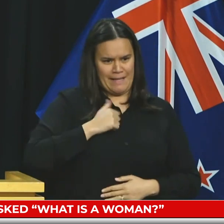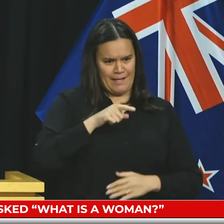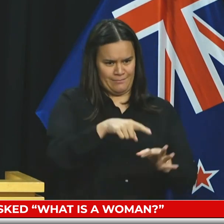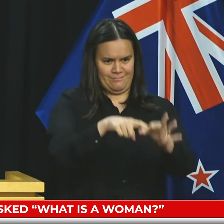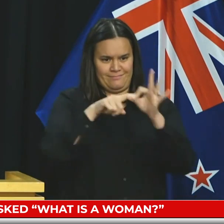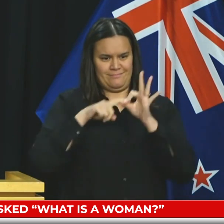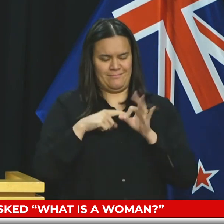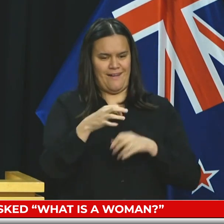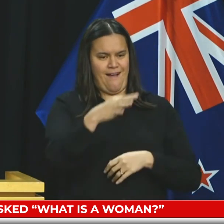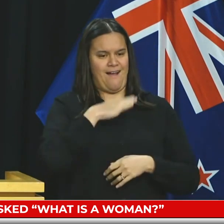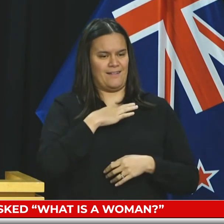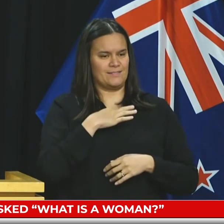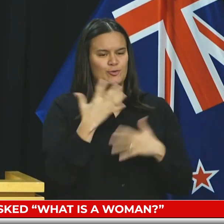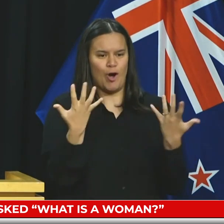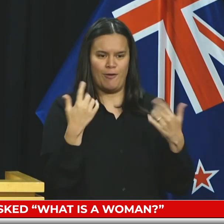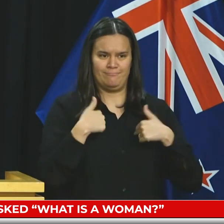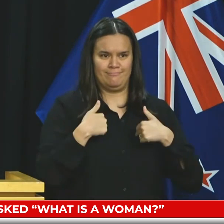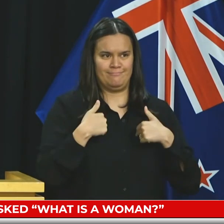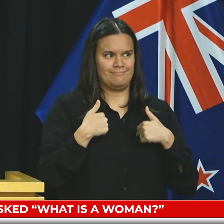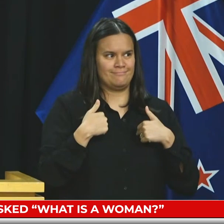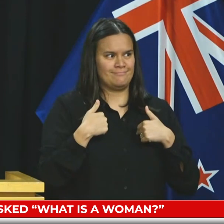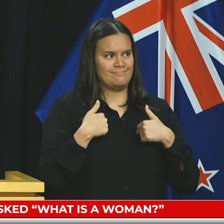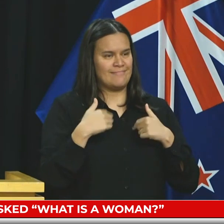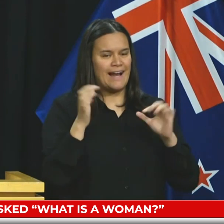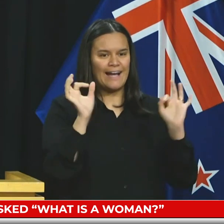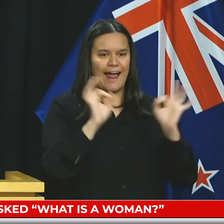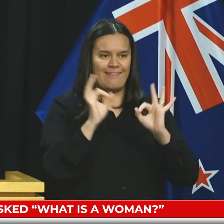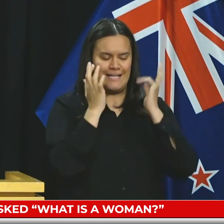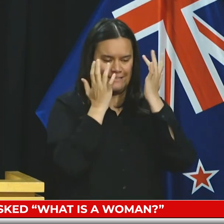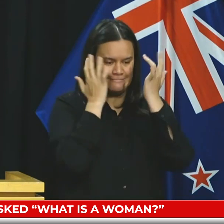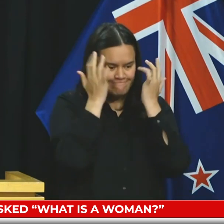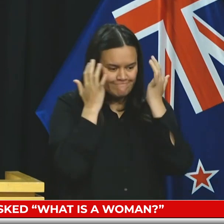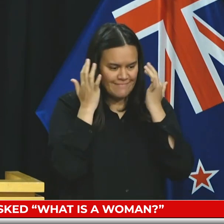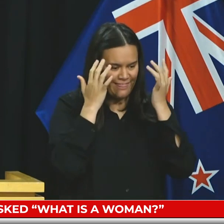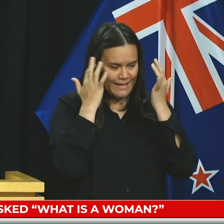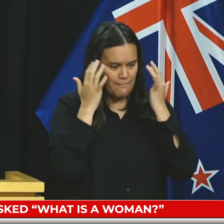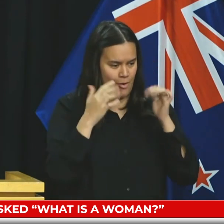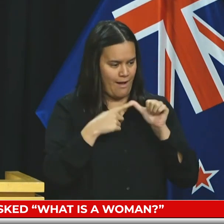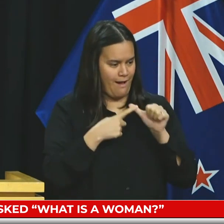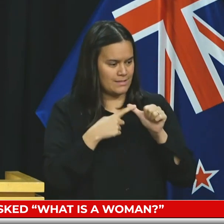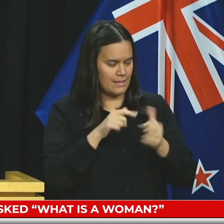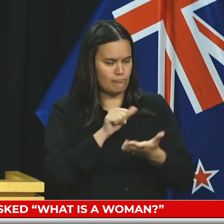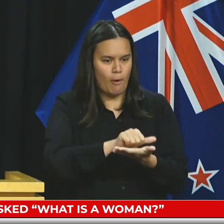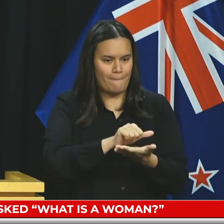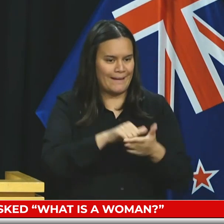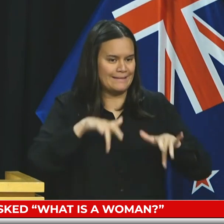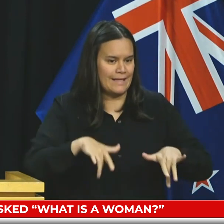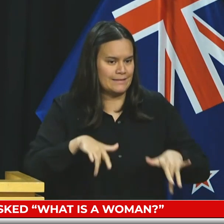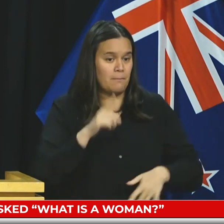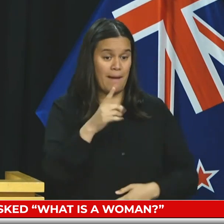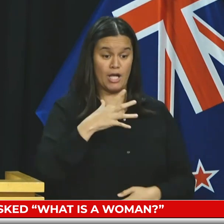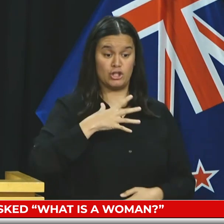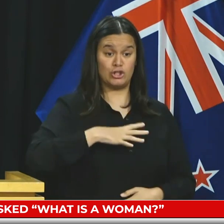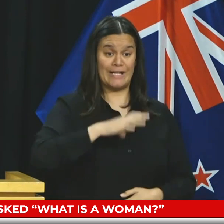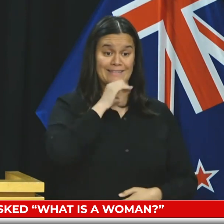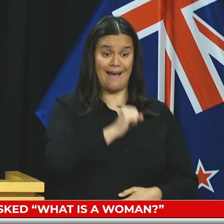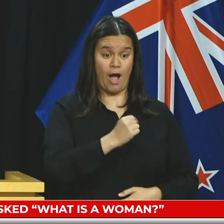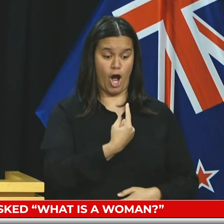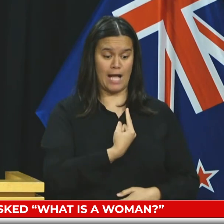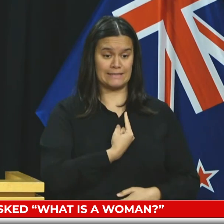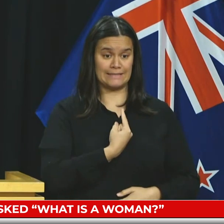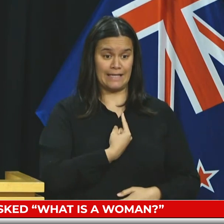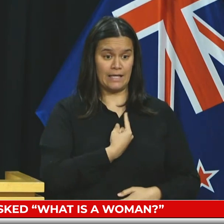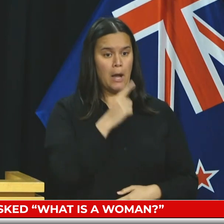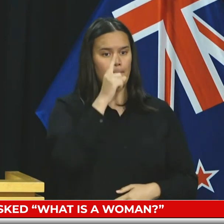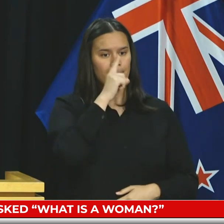question, so it's not something that I've, um, you know, formulated, pre-formulated an answer on. But, um, in terms of gender identity, I think people